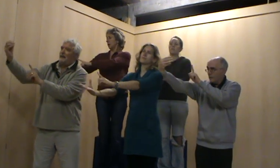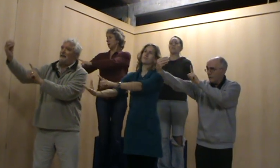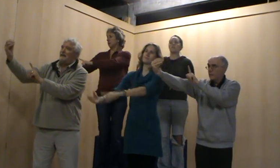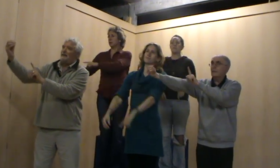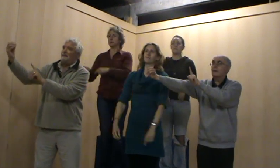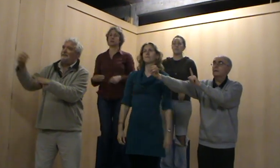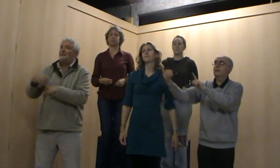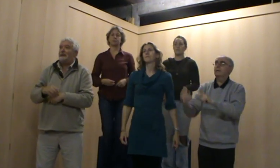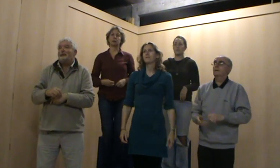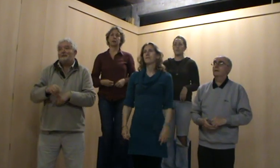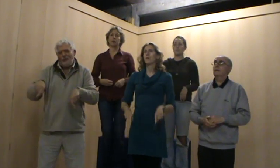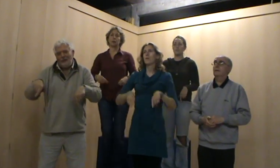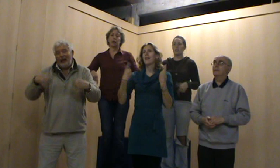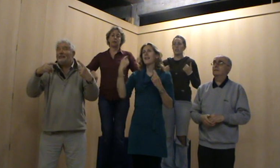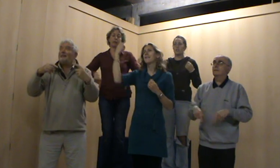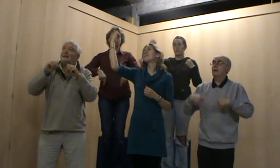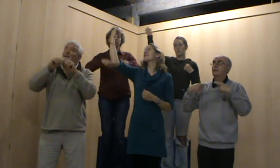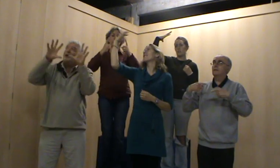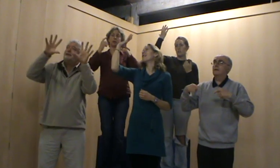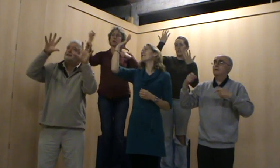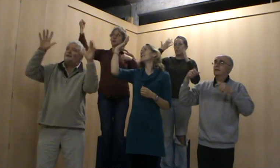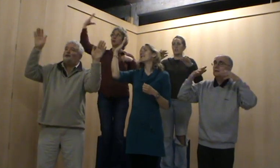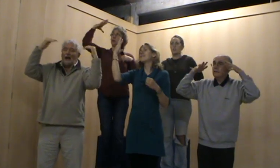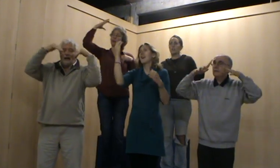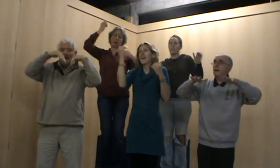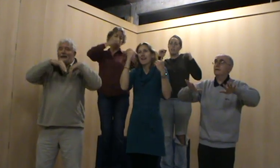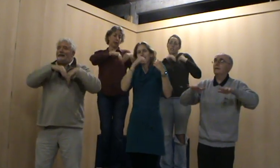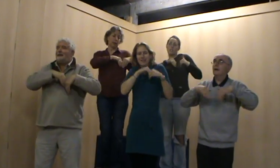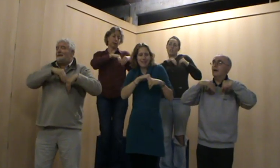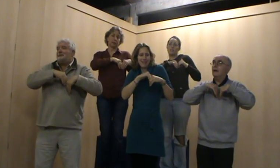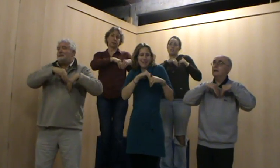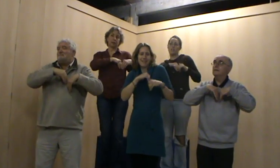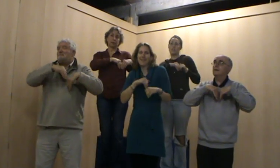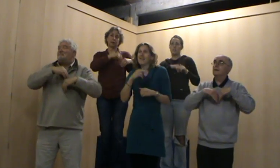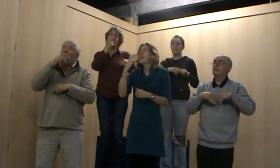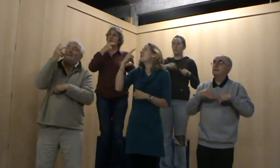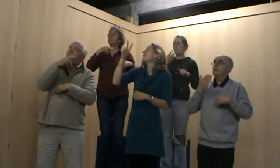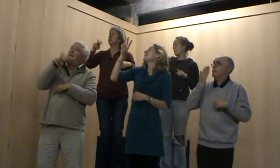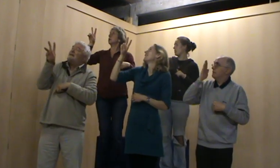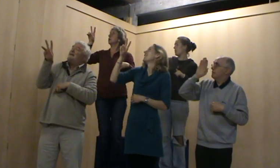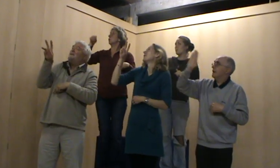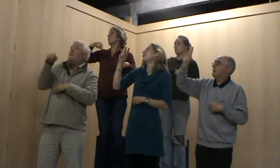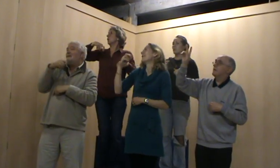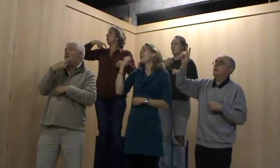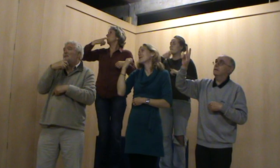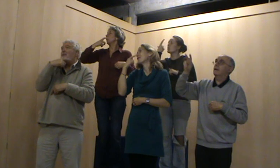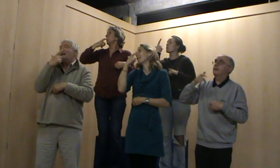So let the sun shine in, face it with a grin.